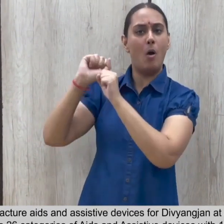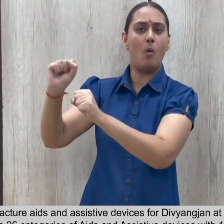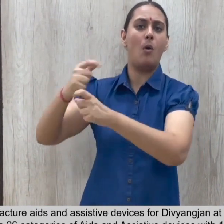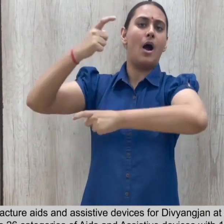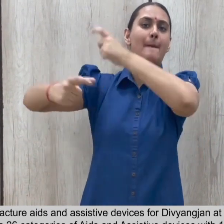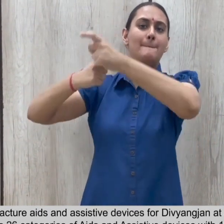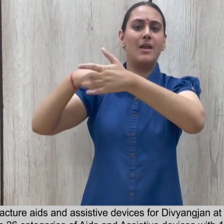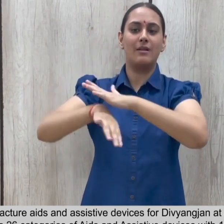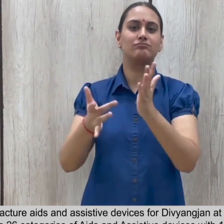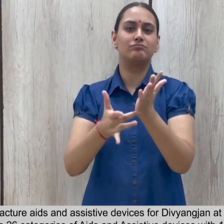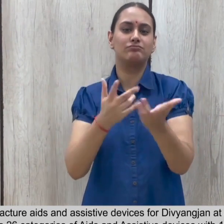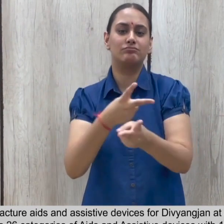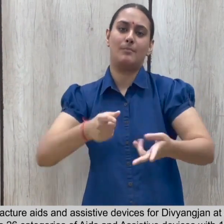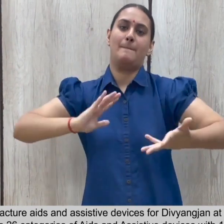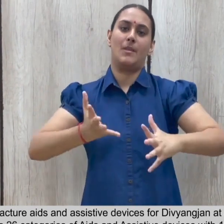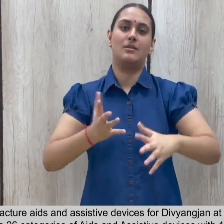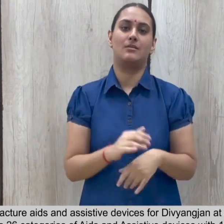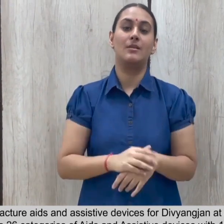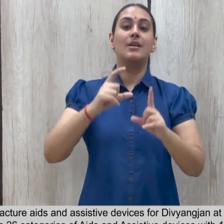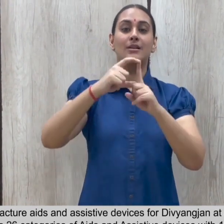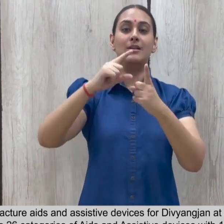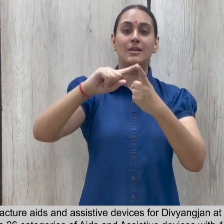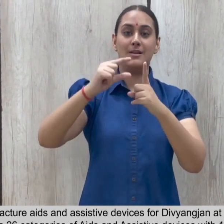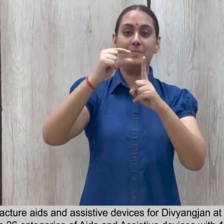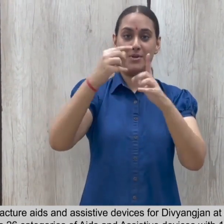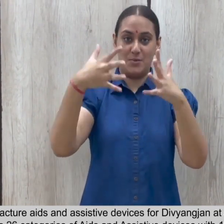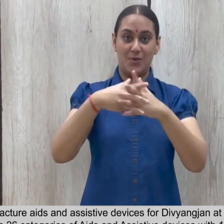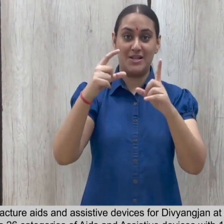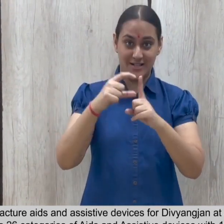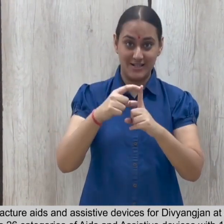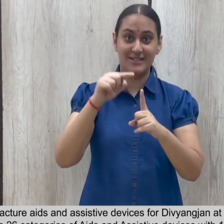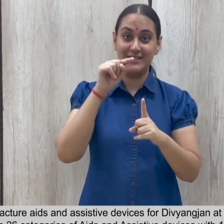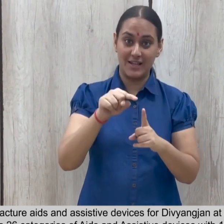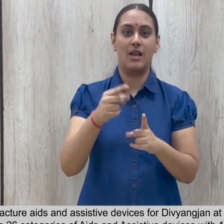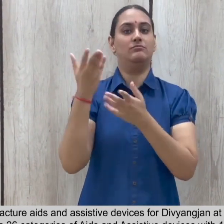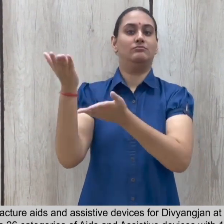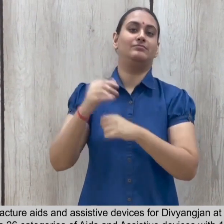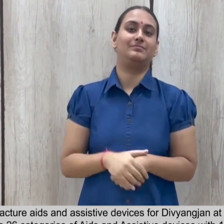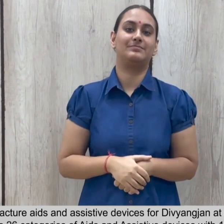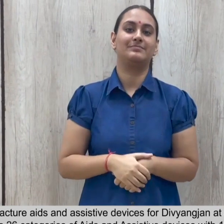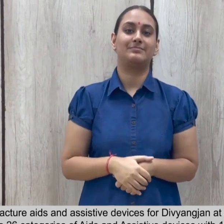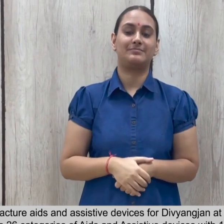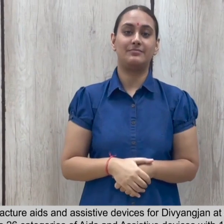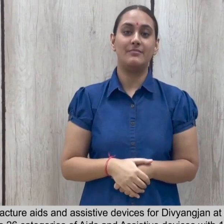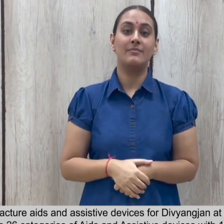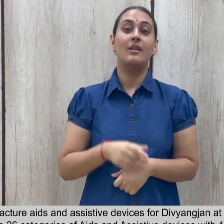1971 to manufacture aids and assistive devices for Divyangzhan at affordable cost.